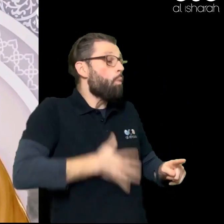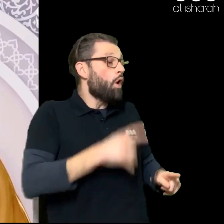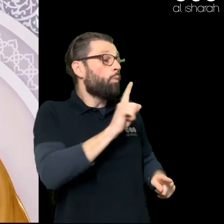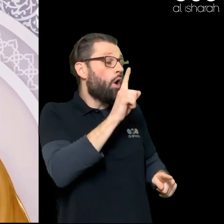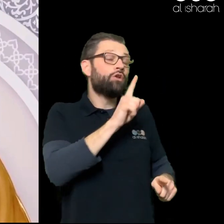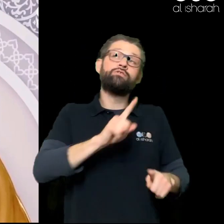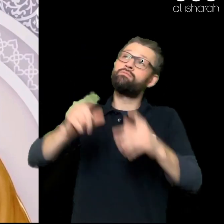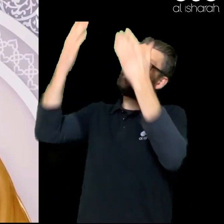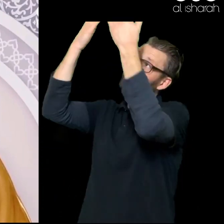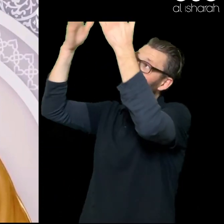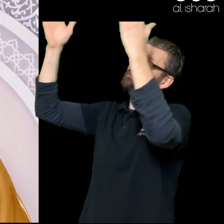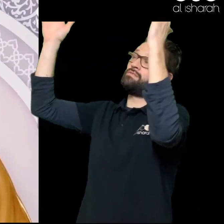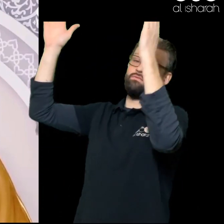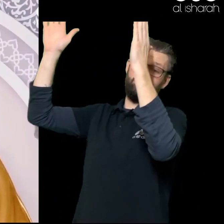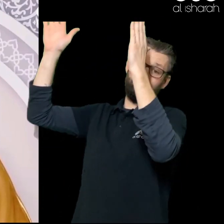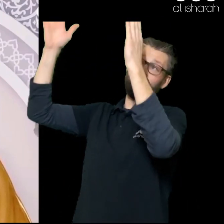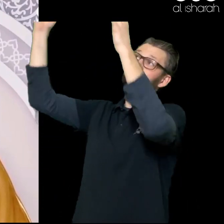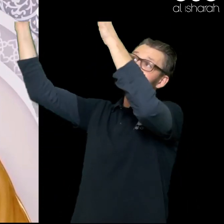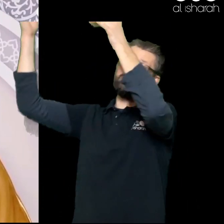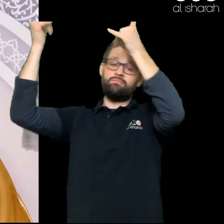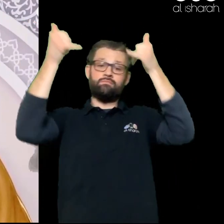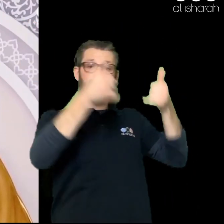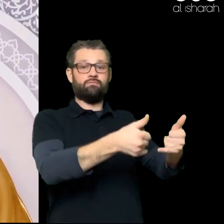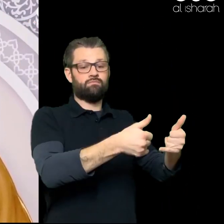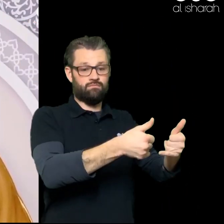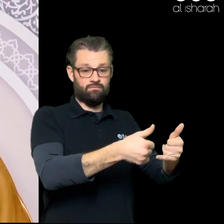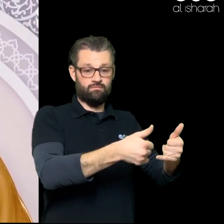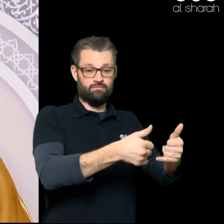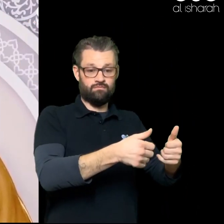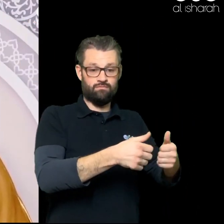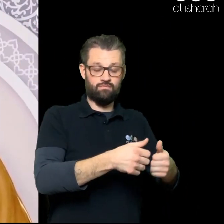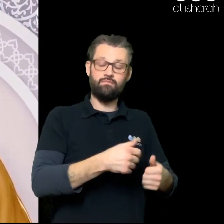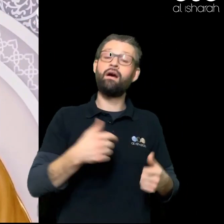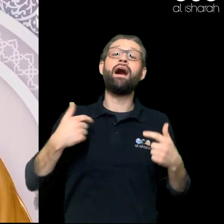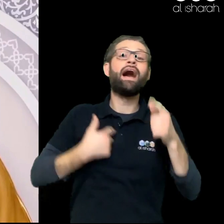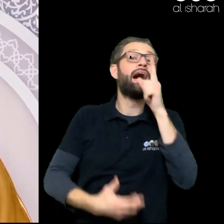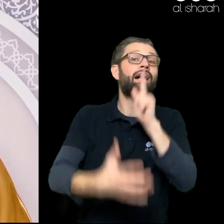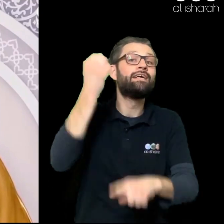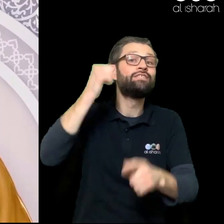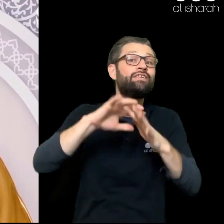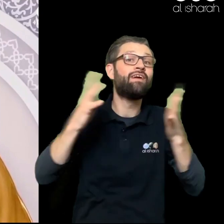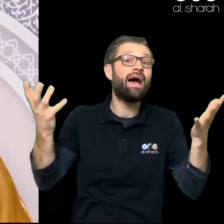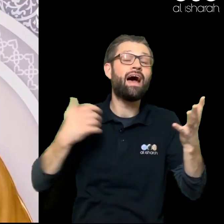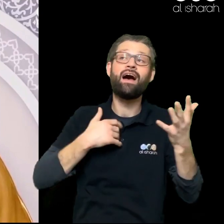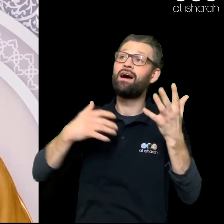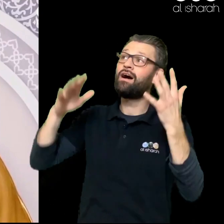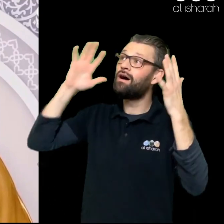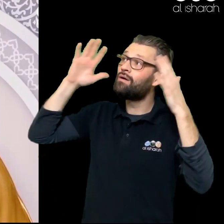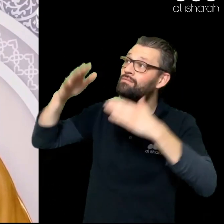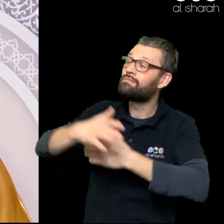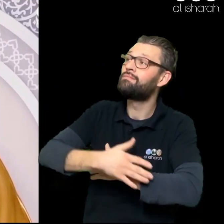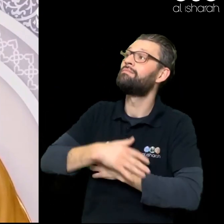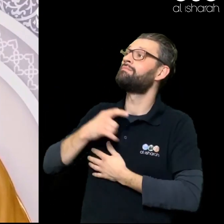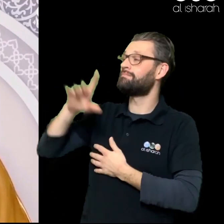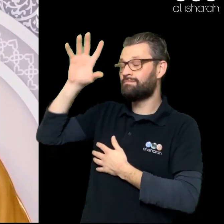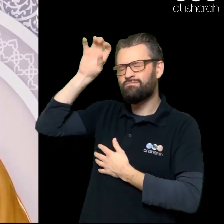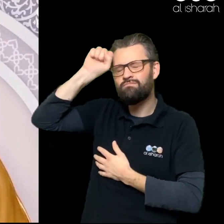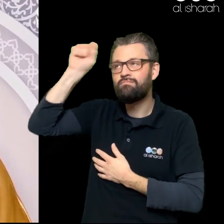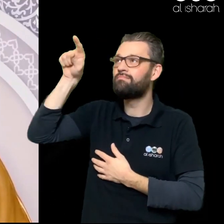will never Win the competitions Of this world If you take a look At technology The technological advancement Has brought about A lot of